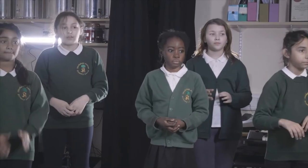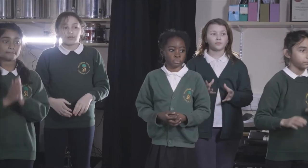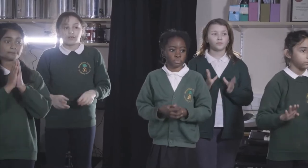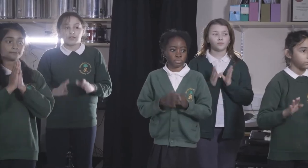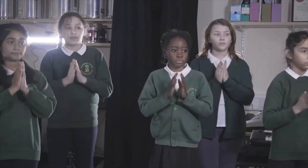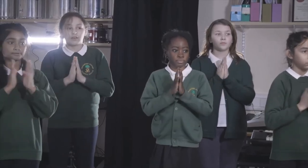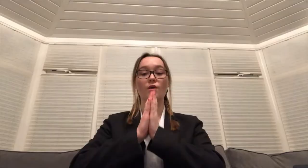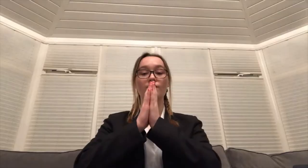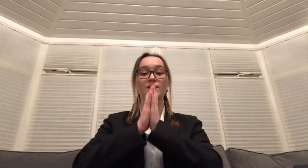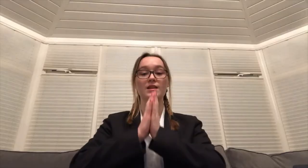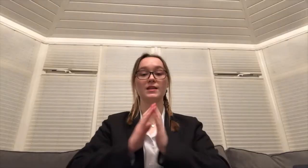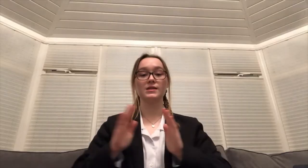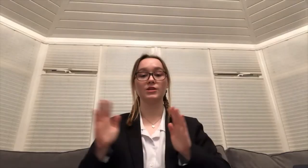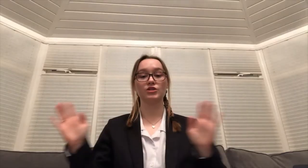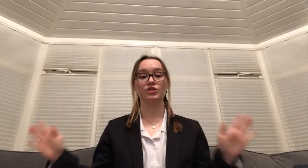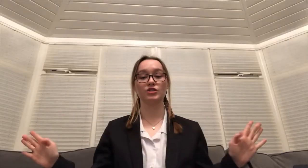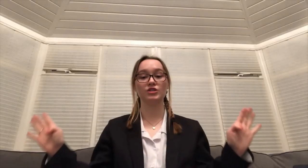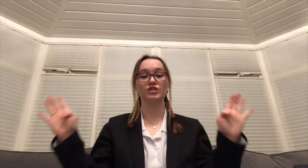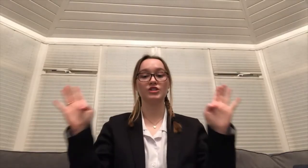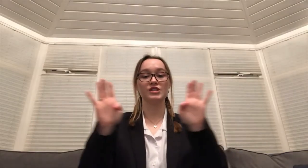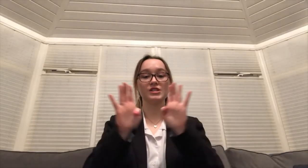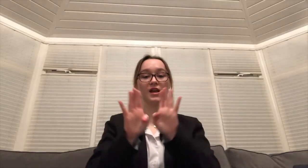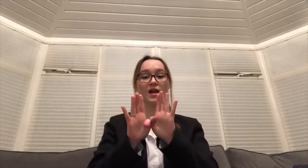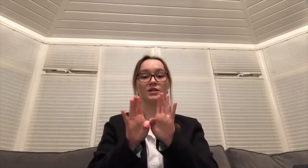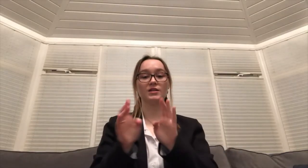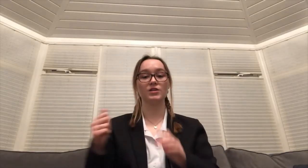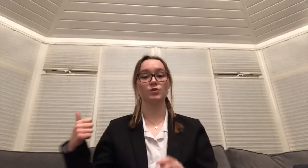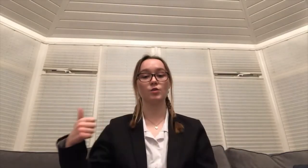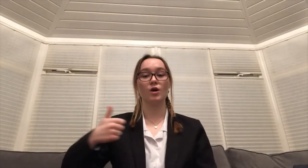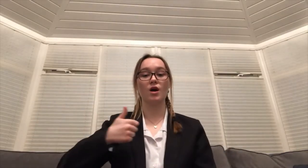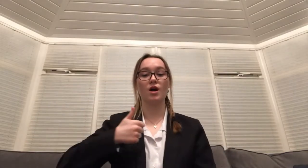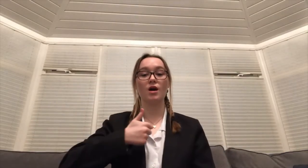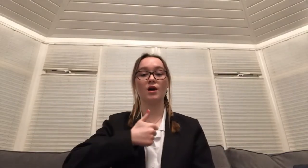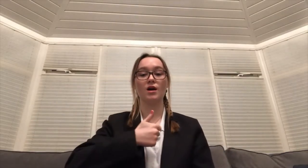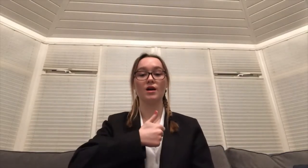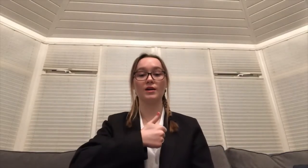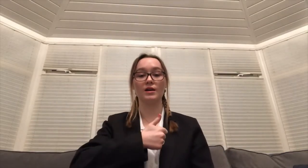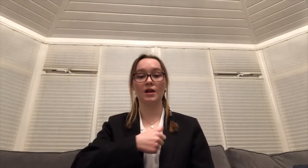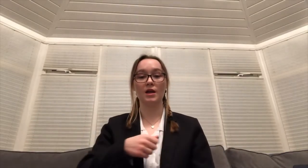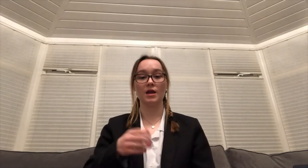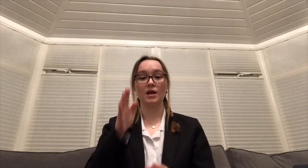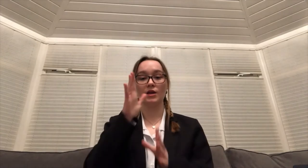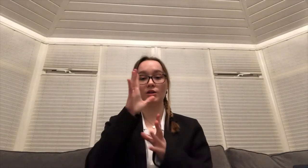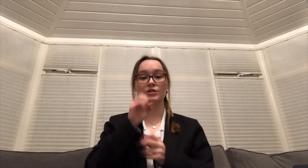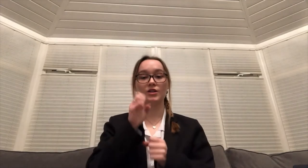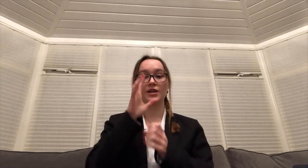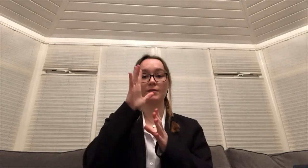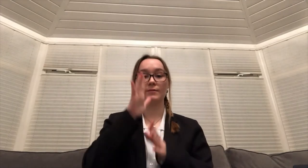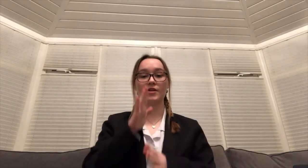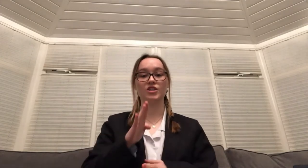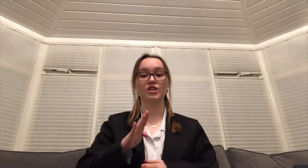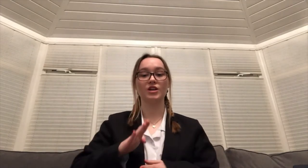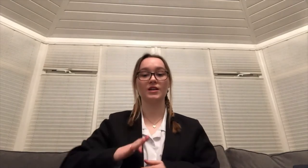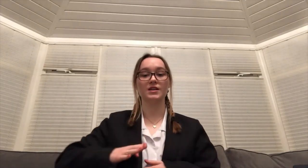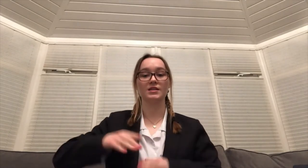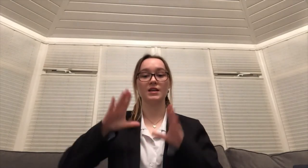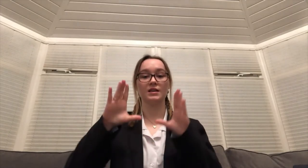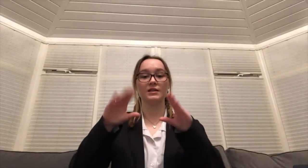All religions could stand as one Hatred and prejudice now